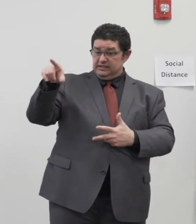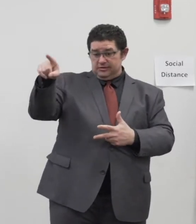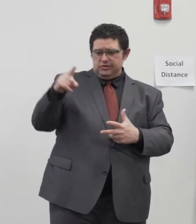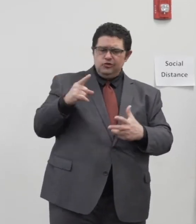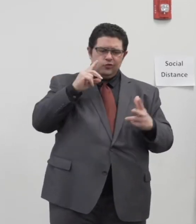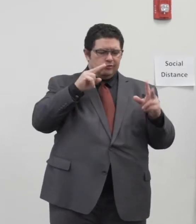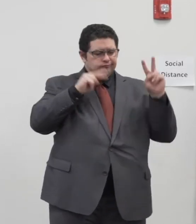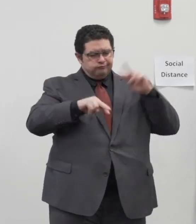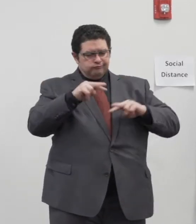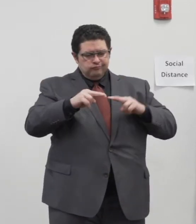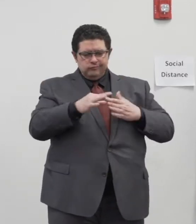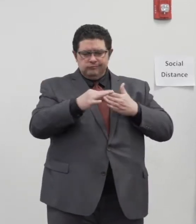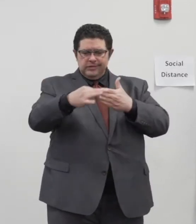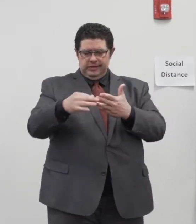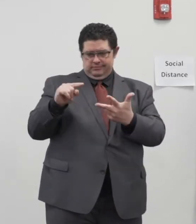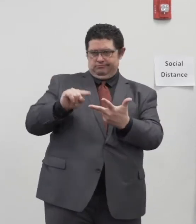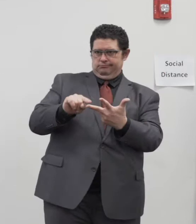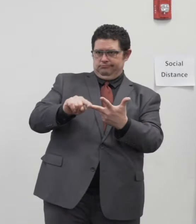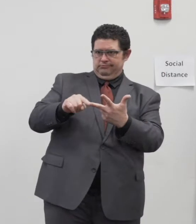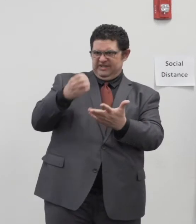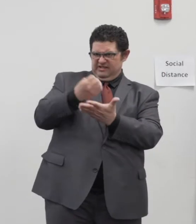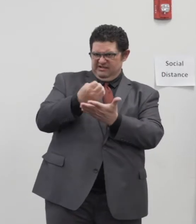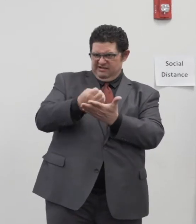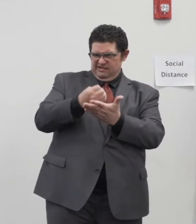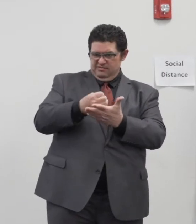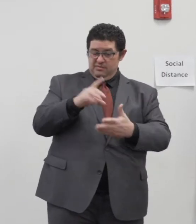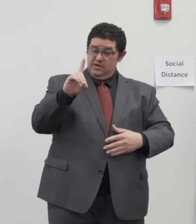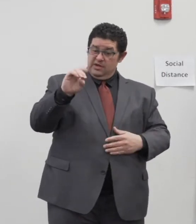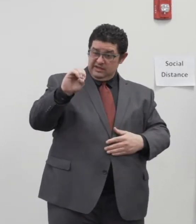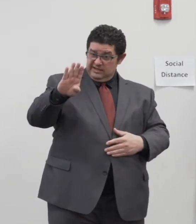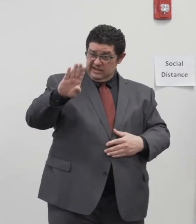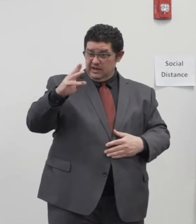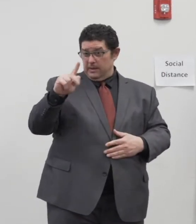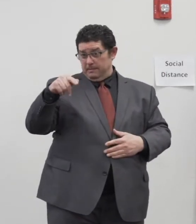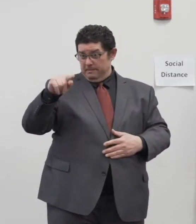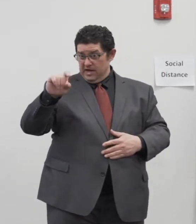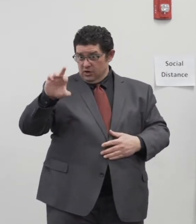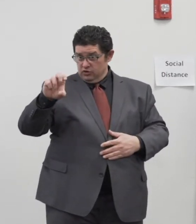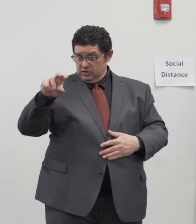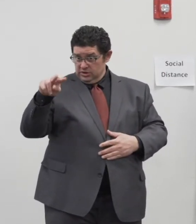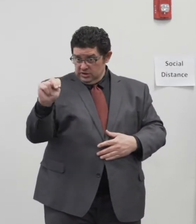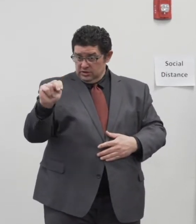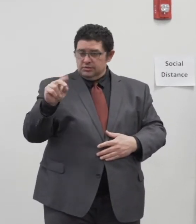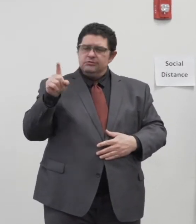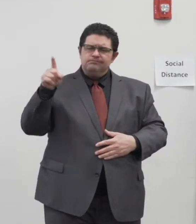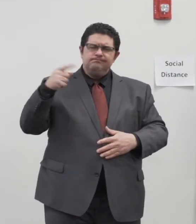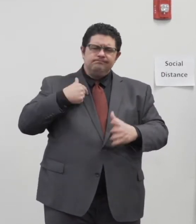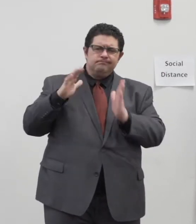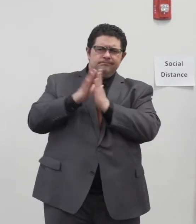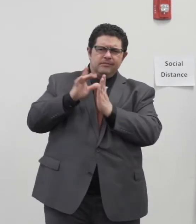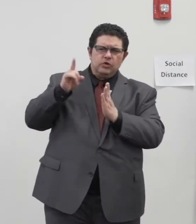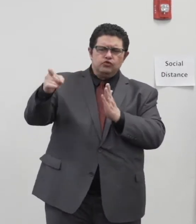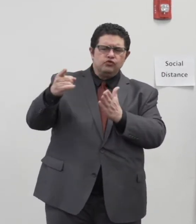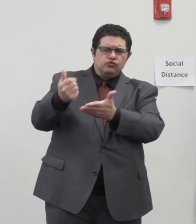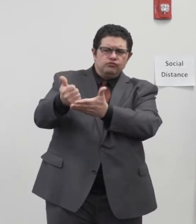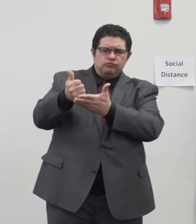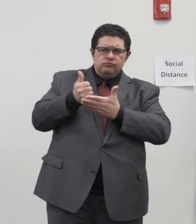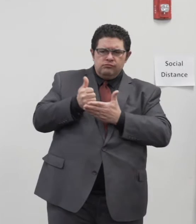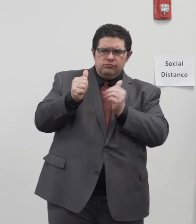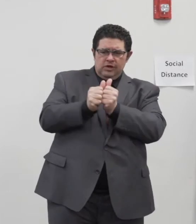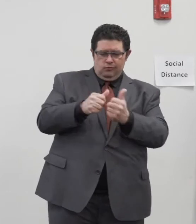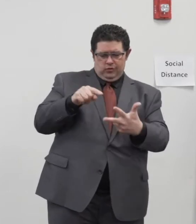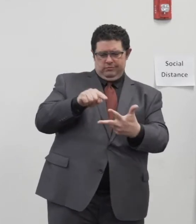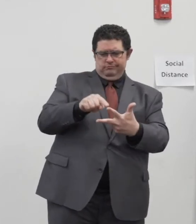I've asked Deb Patterson to oversee the humanitarian relief. Deb is a former